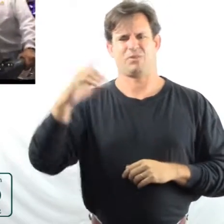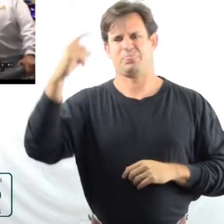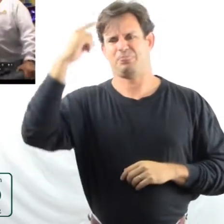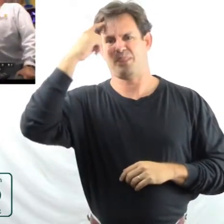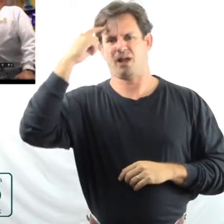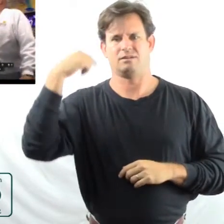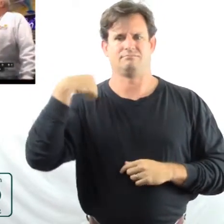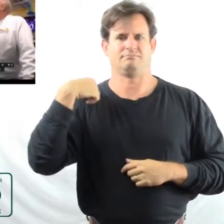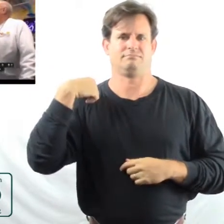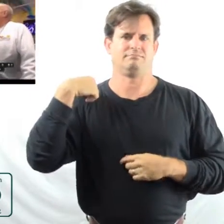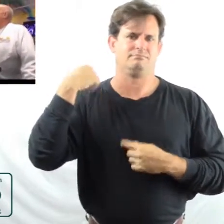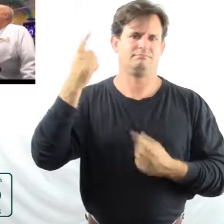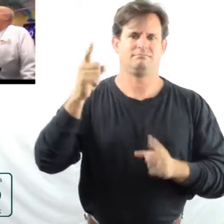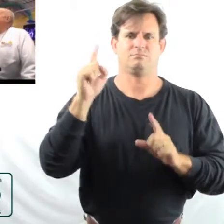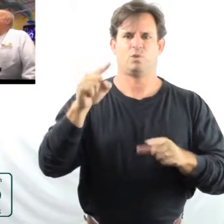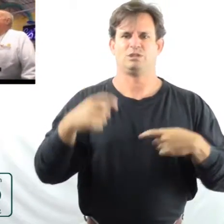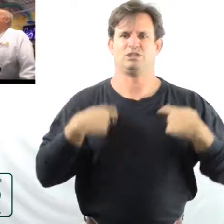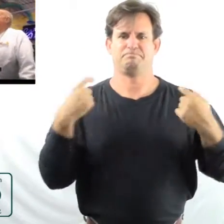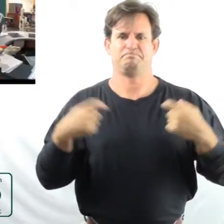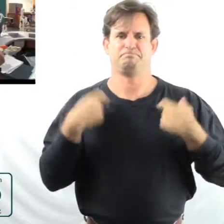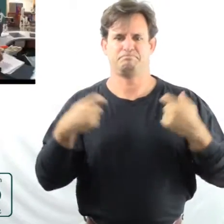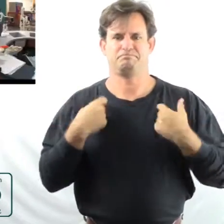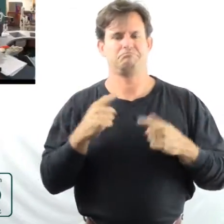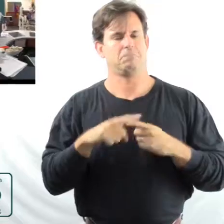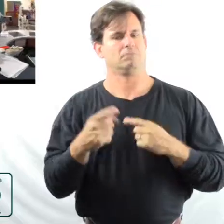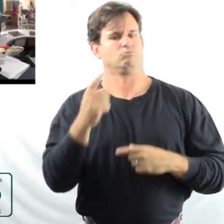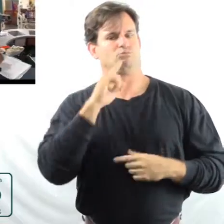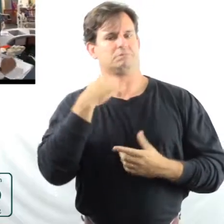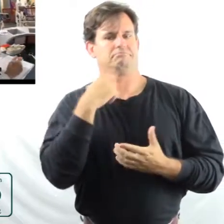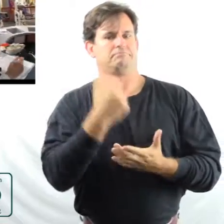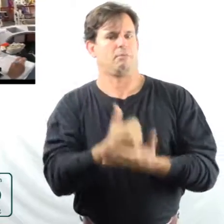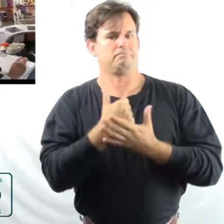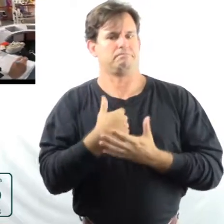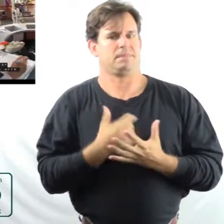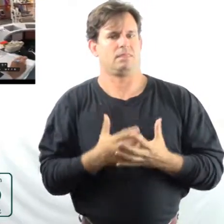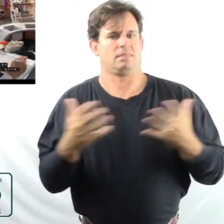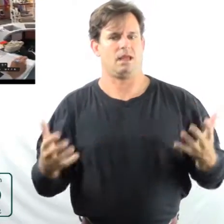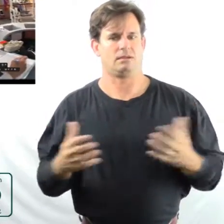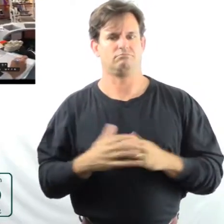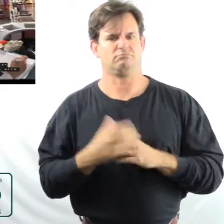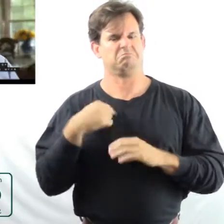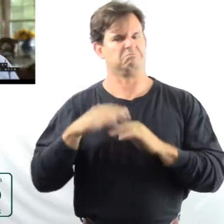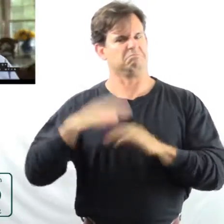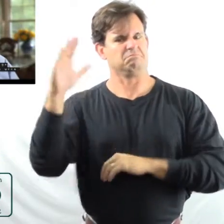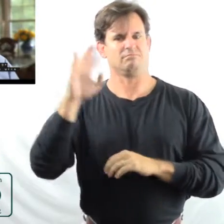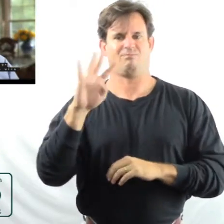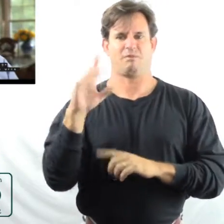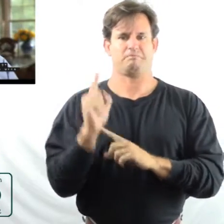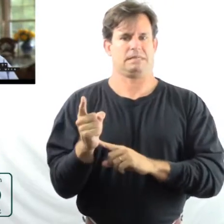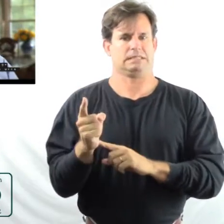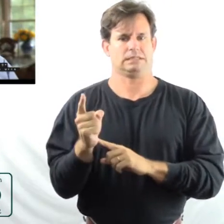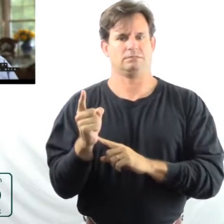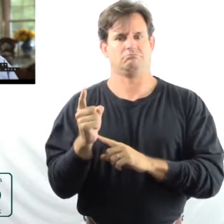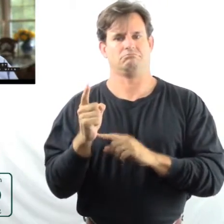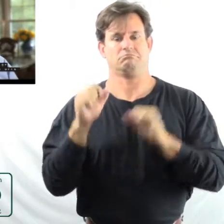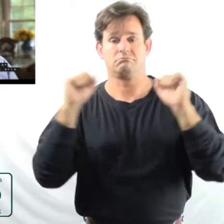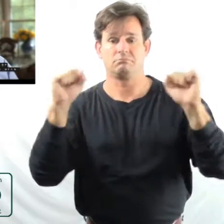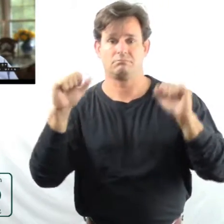person to go to a gym. But, it's helped me a lot. I do at least 45 minutes of aerobic